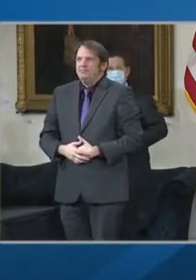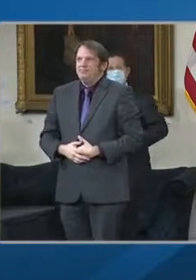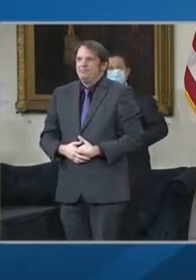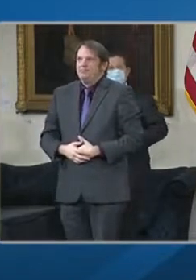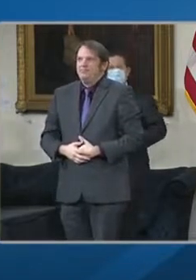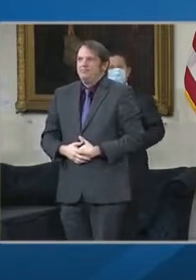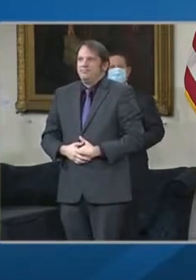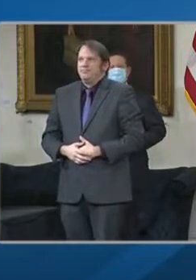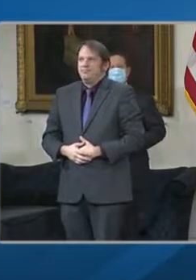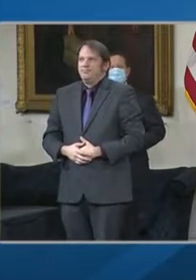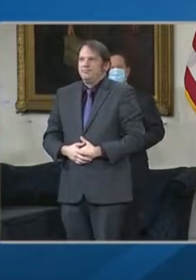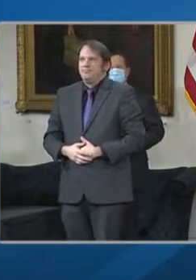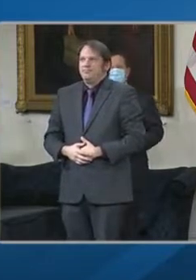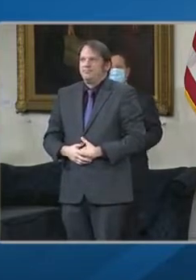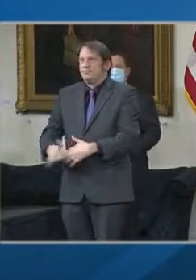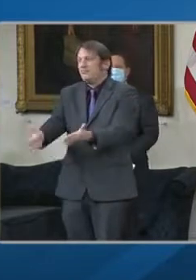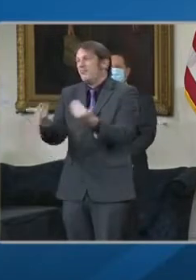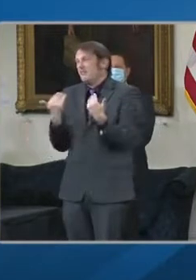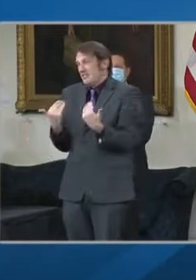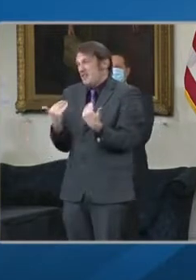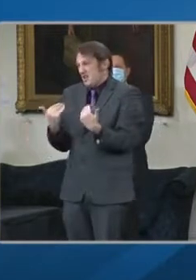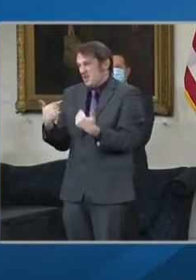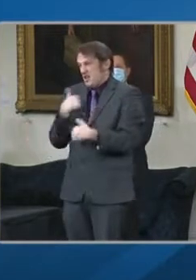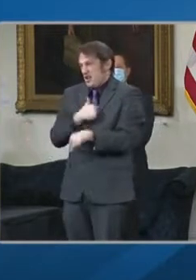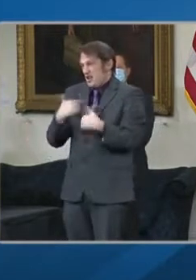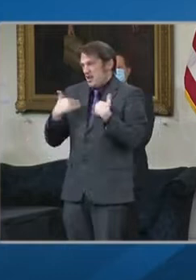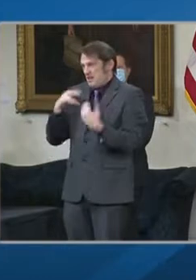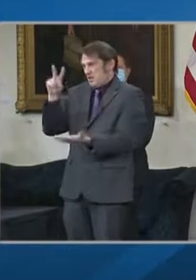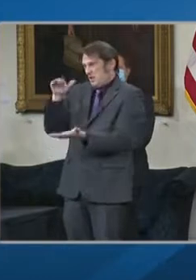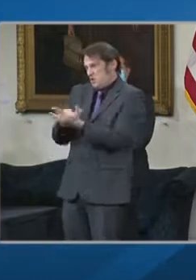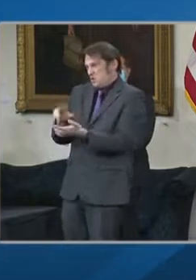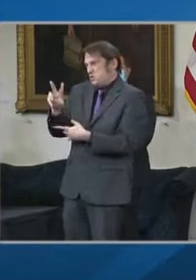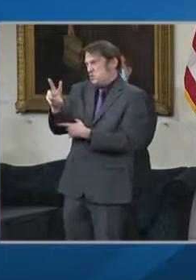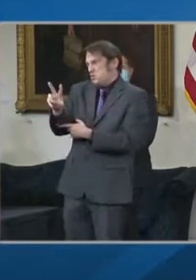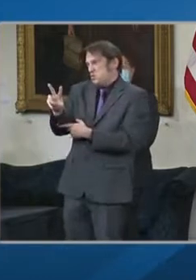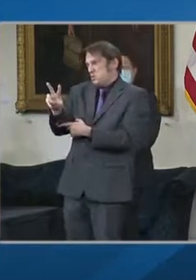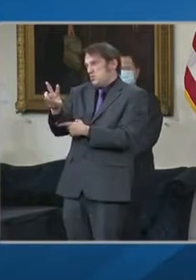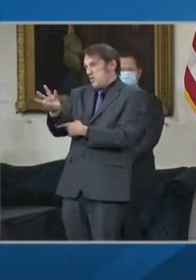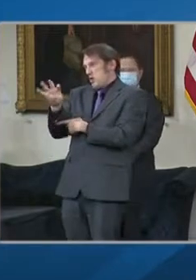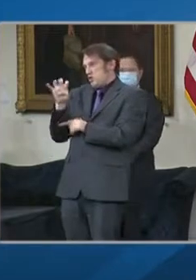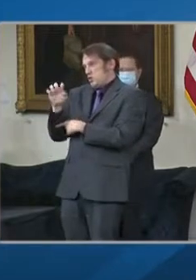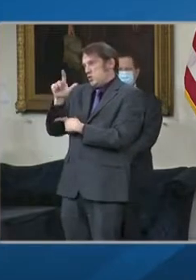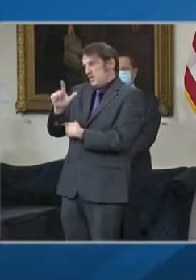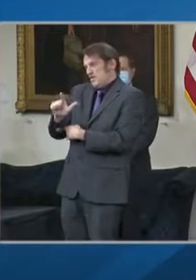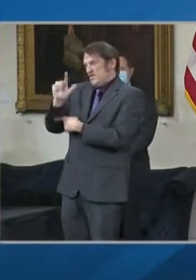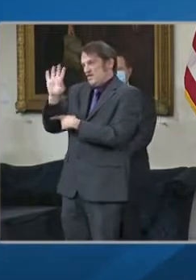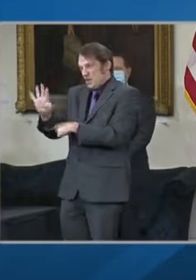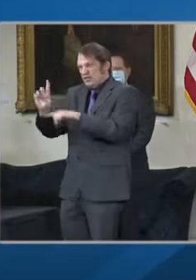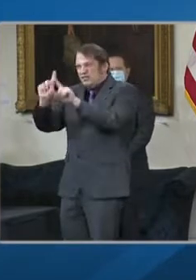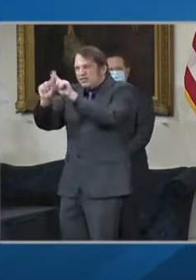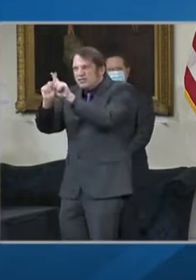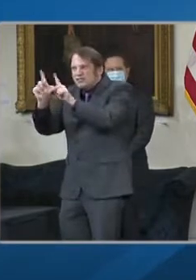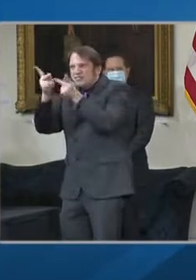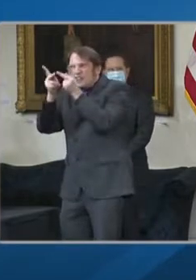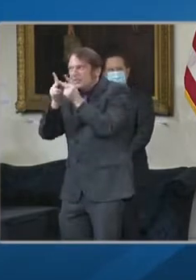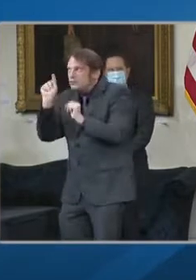,424 different distribution points all across the state of Maryland.